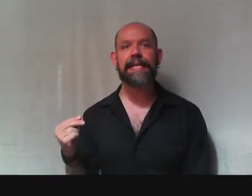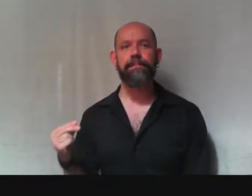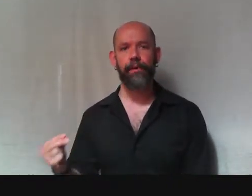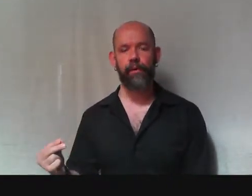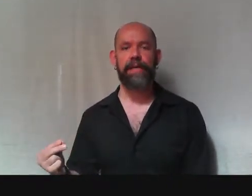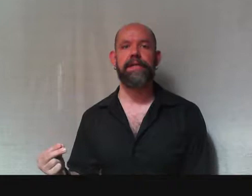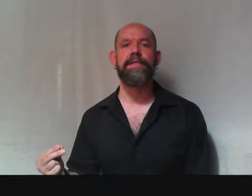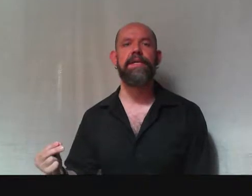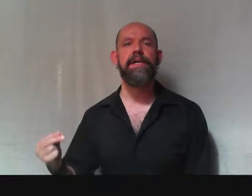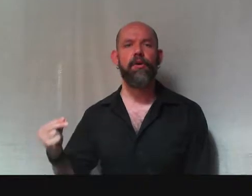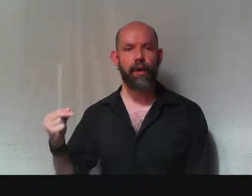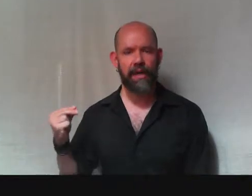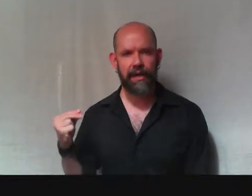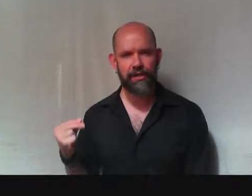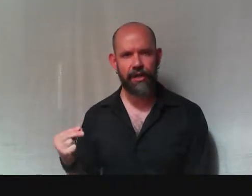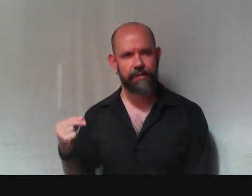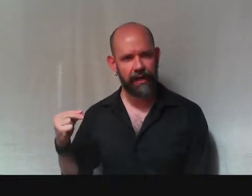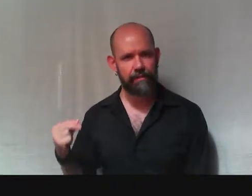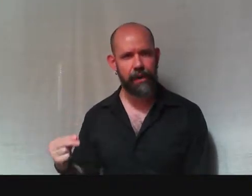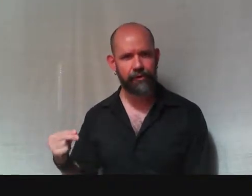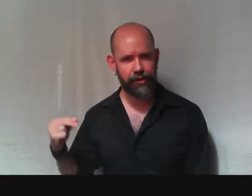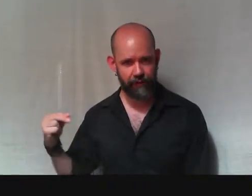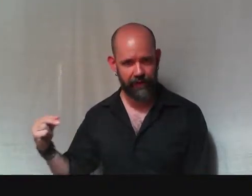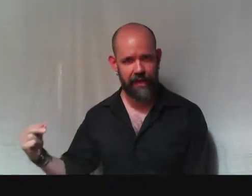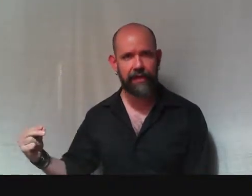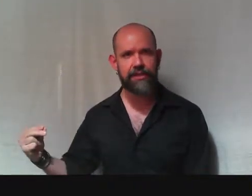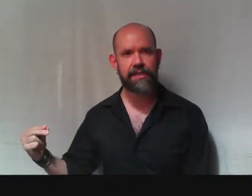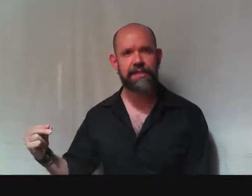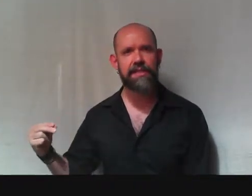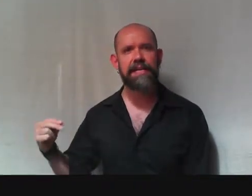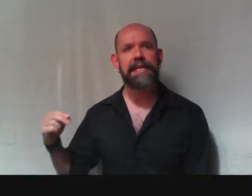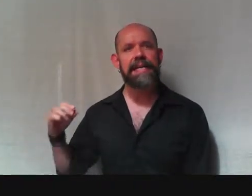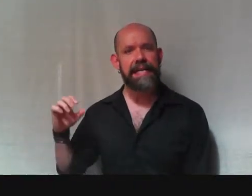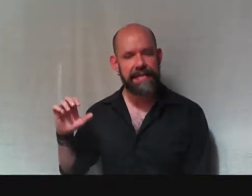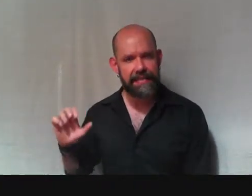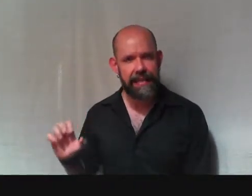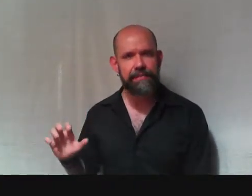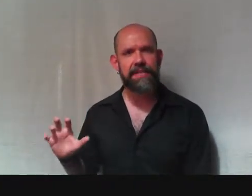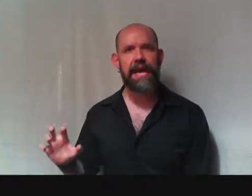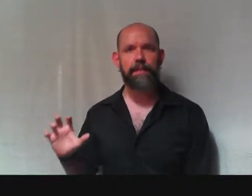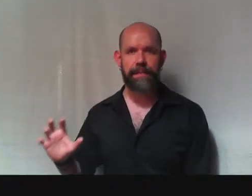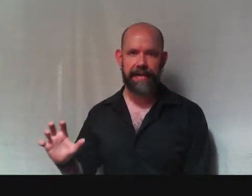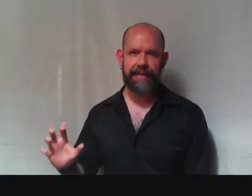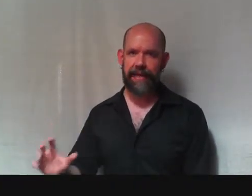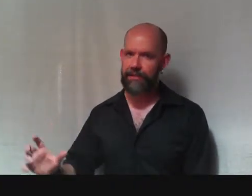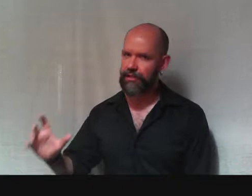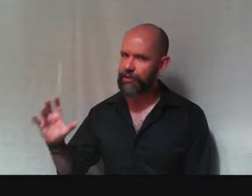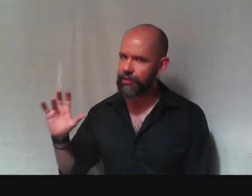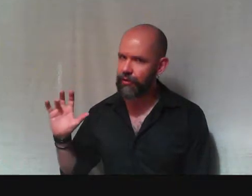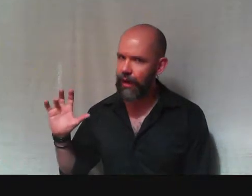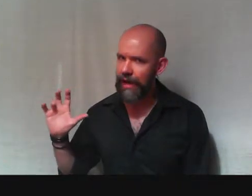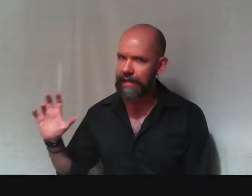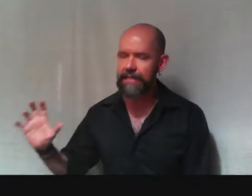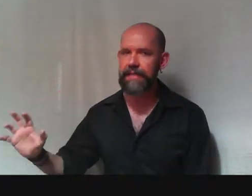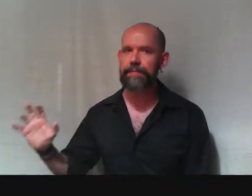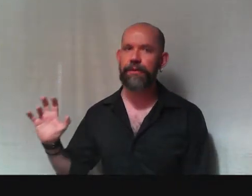point where Kant talks about compulsion over conscience, he seems to now be paying attention to a deeper